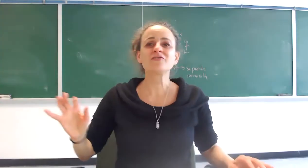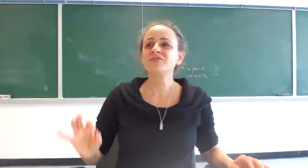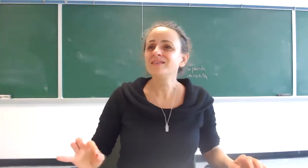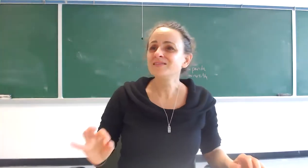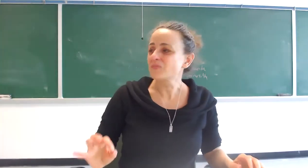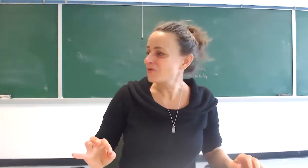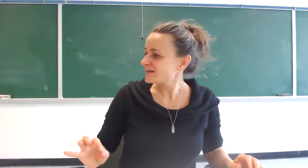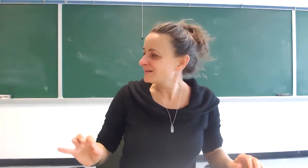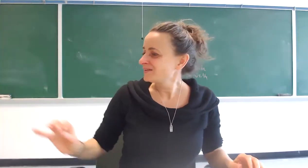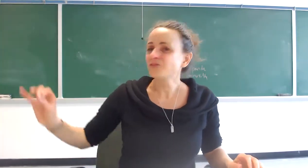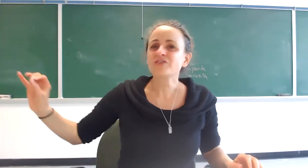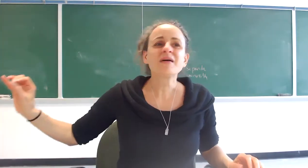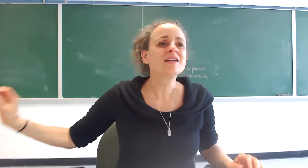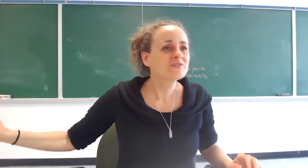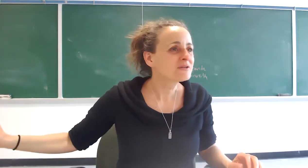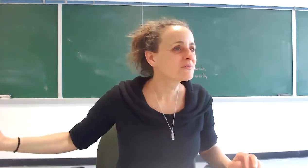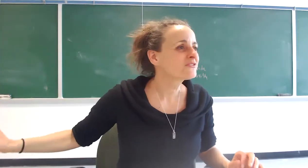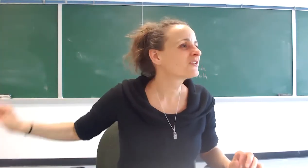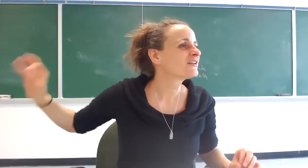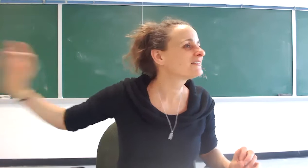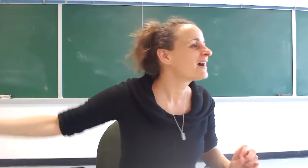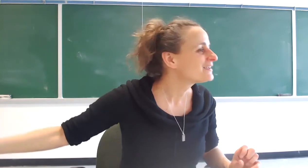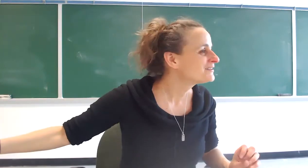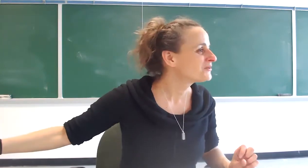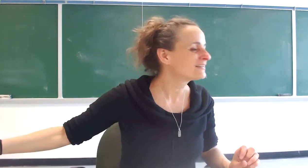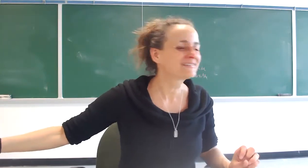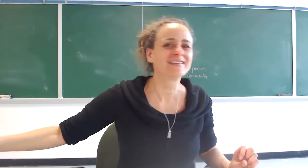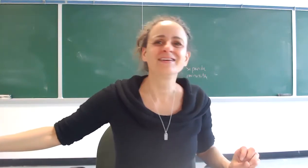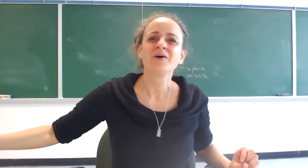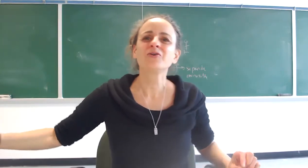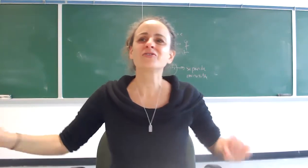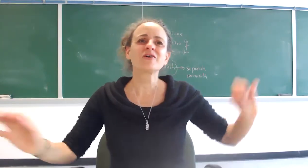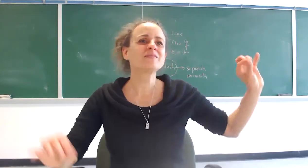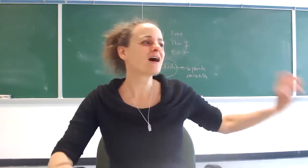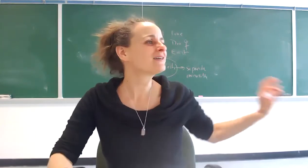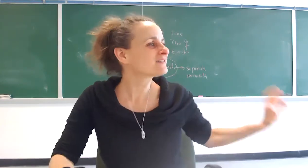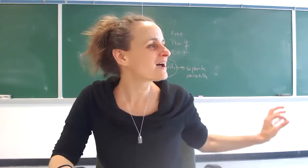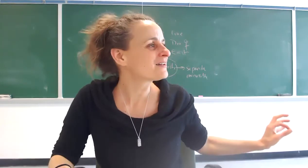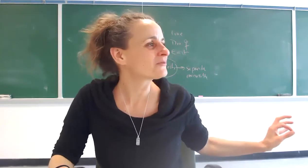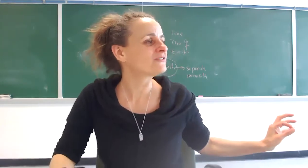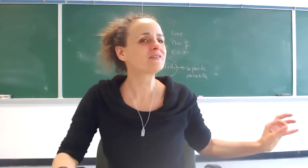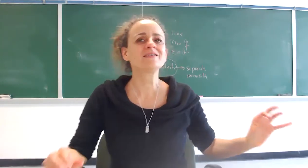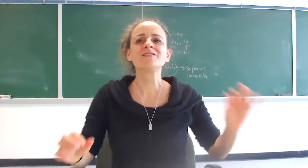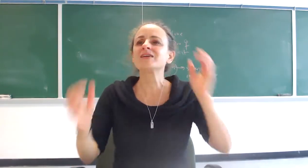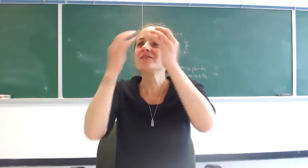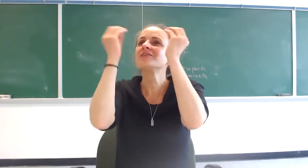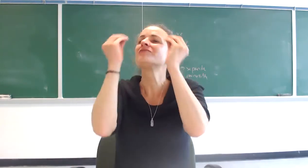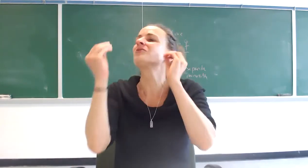feeding the bread to some elderly person gonna die anyways or to some dying child right so this is you can't even invoke